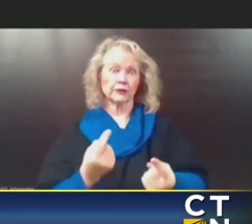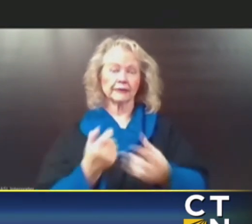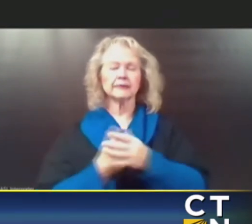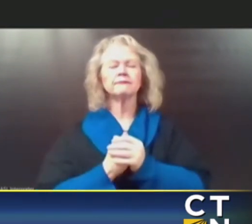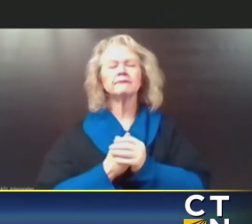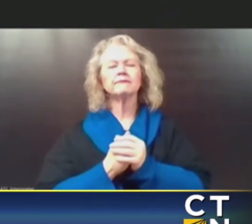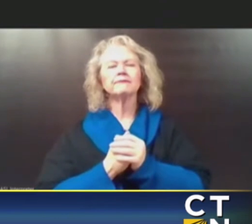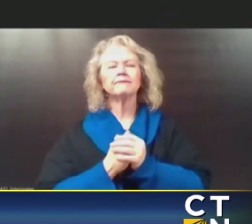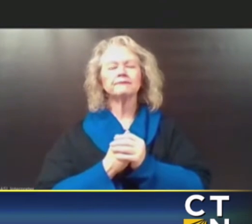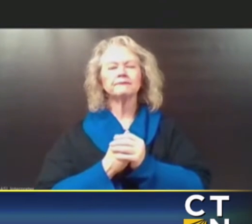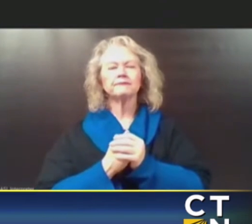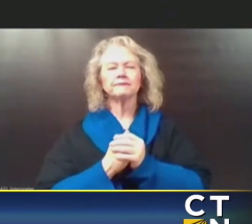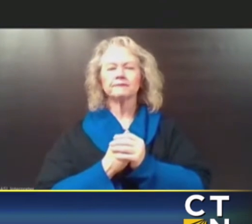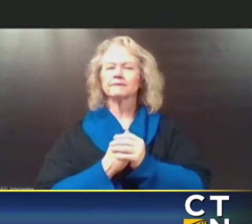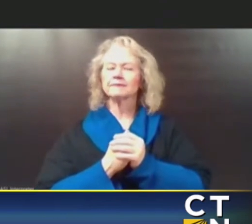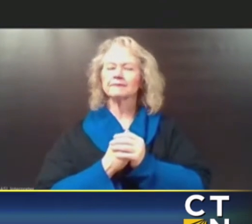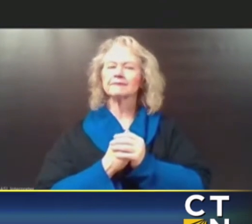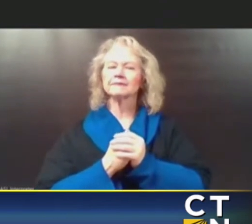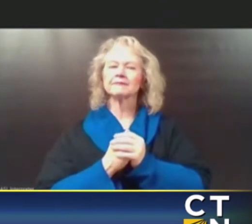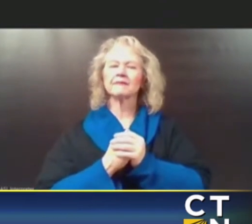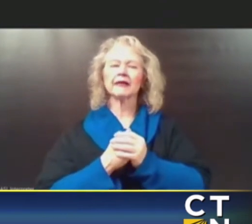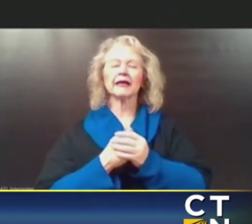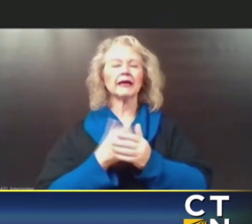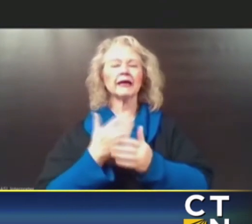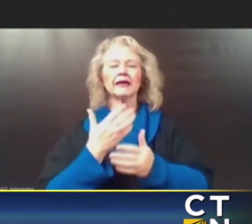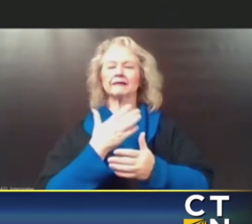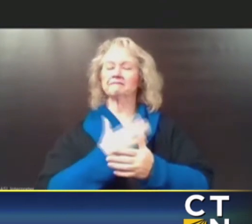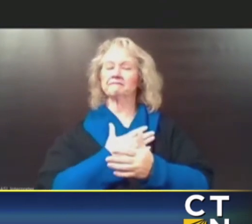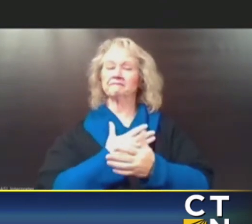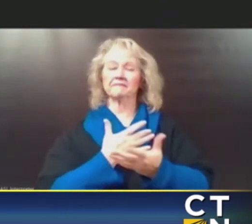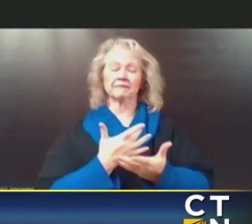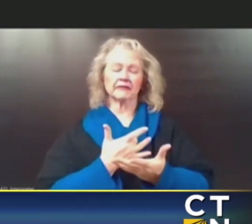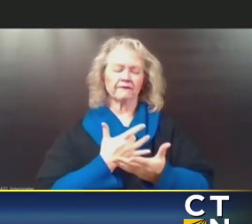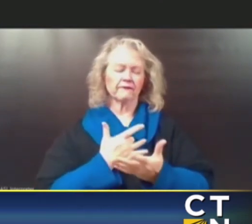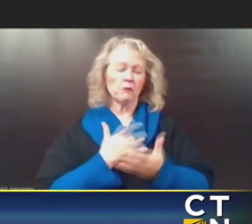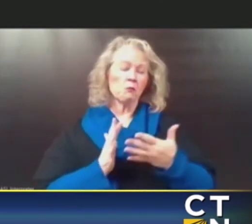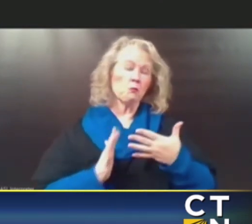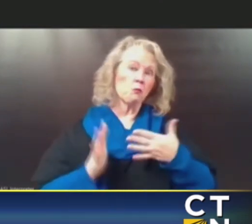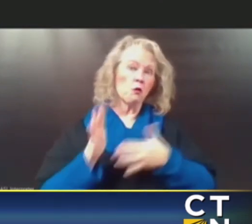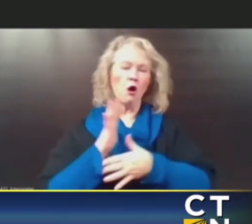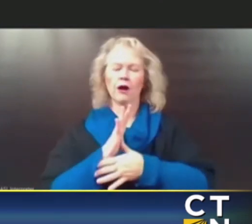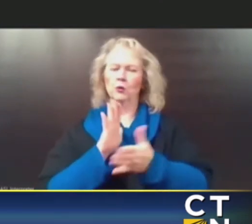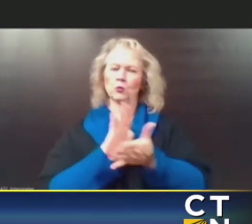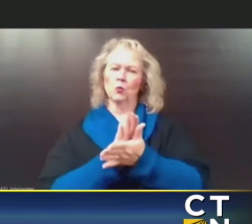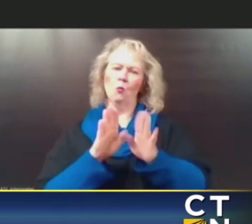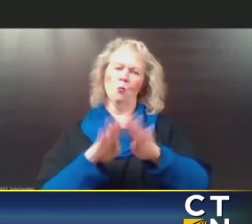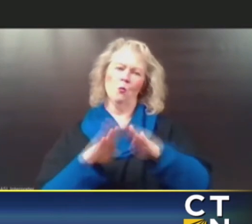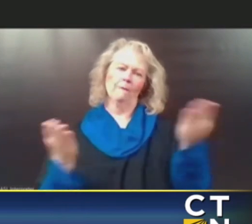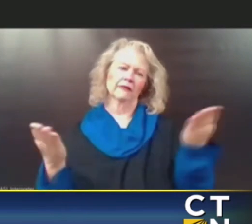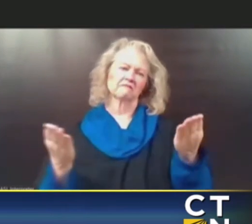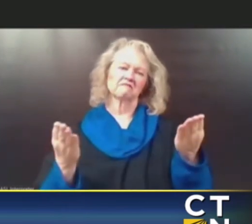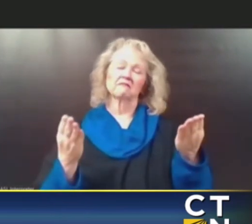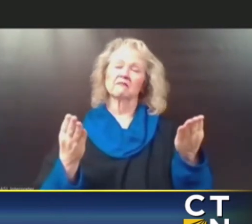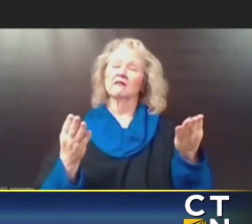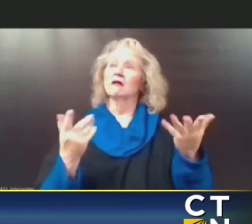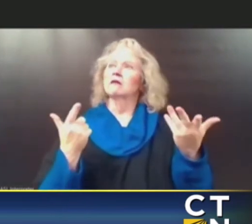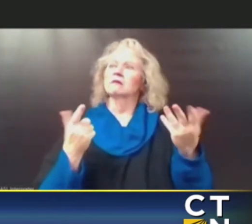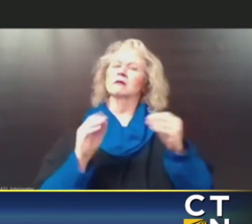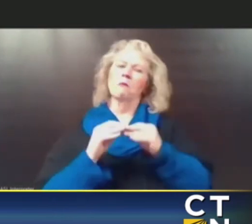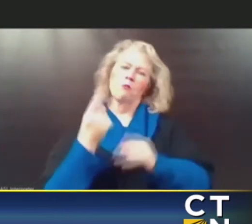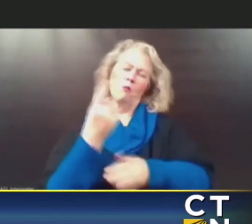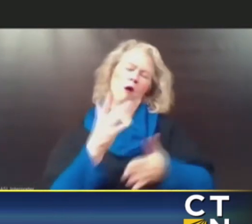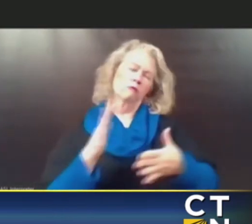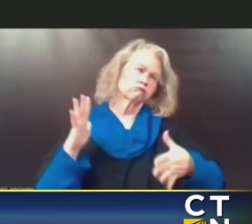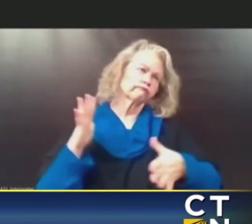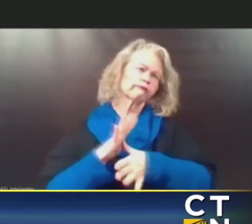I made an enormous priority of getting our schools open, I thought there was nothing more important in terms of the well being of our kids,